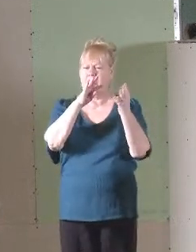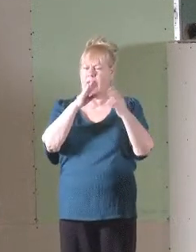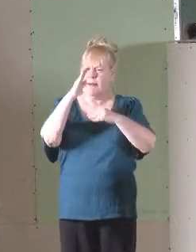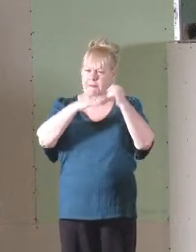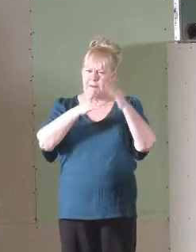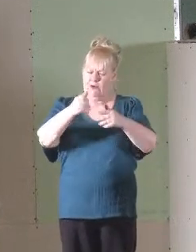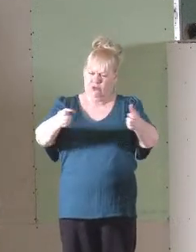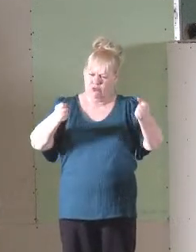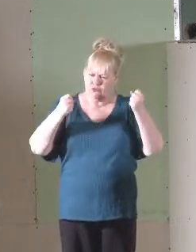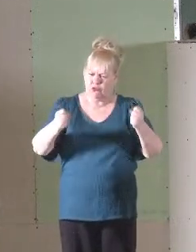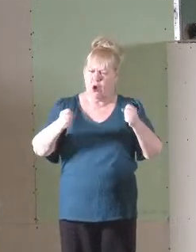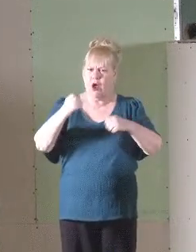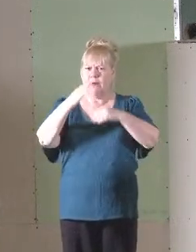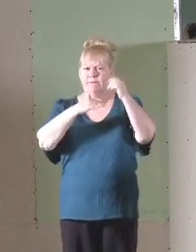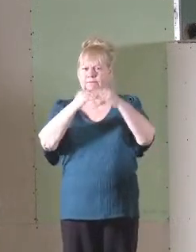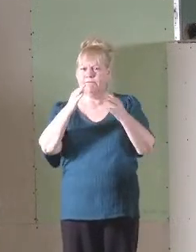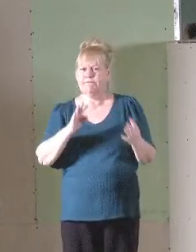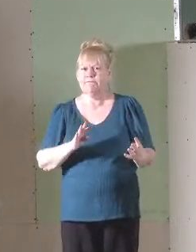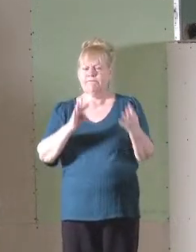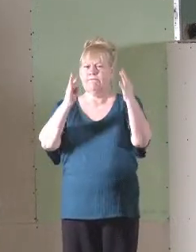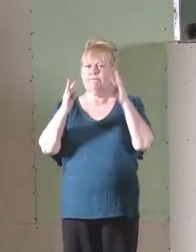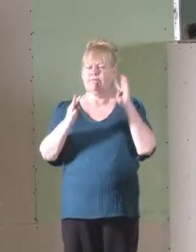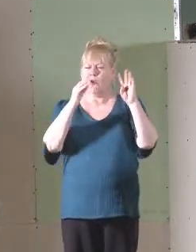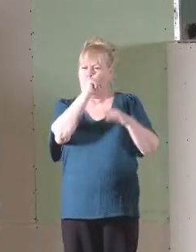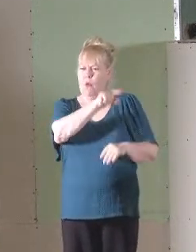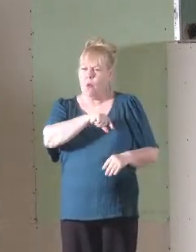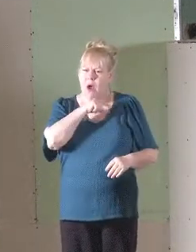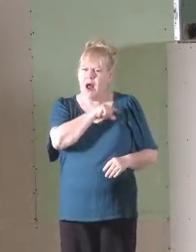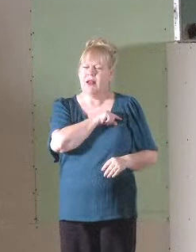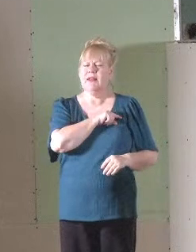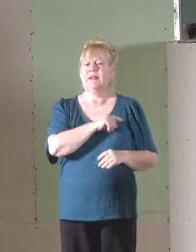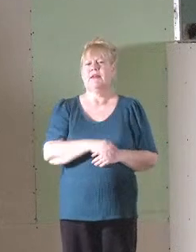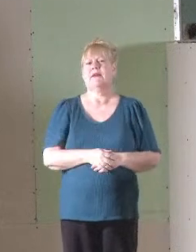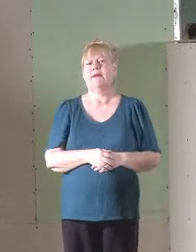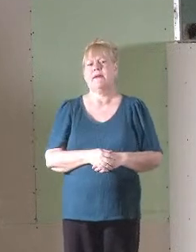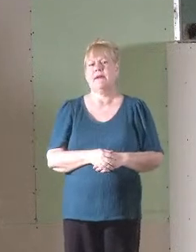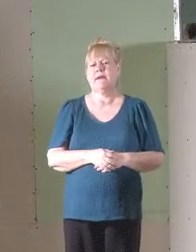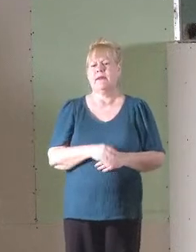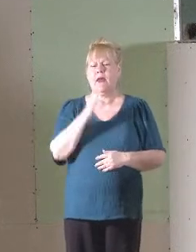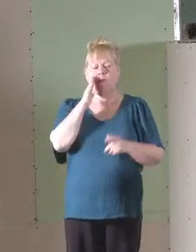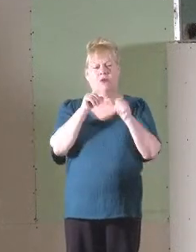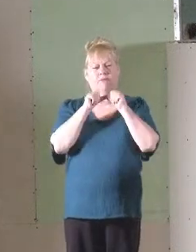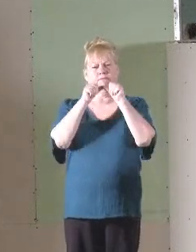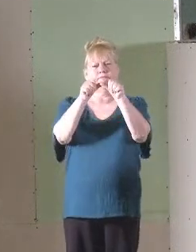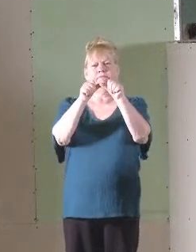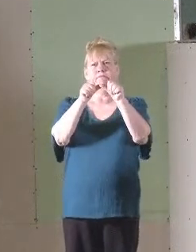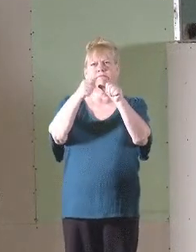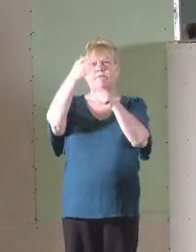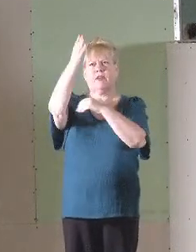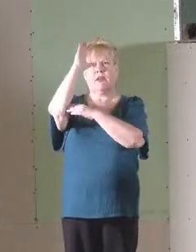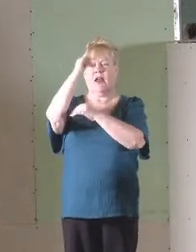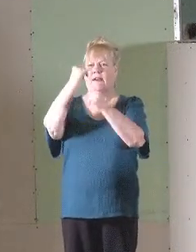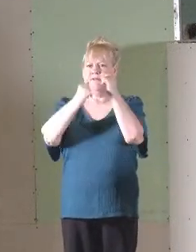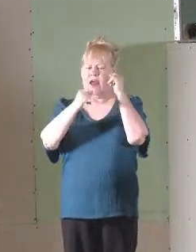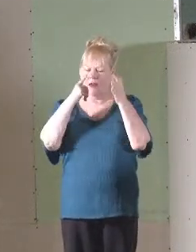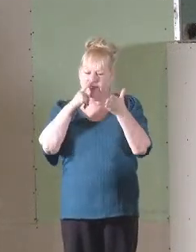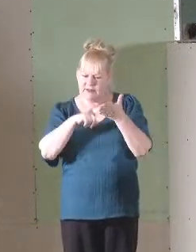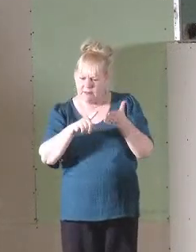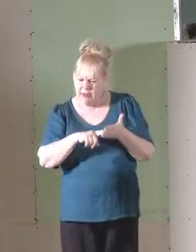solid structure, a quality structure that will stand up to God's final inspection.